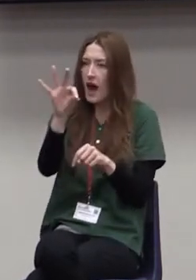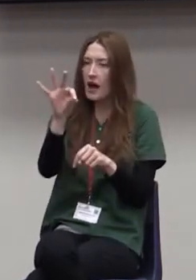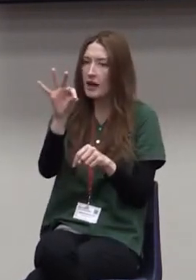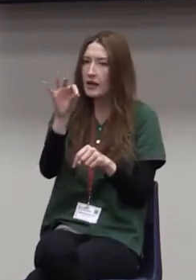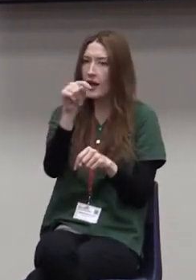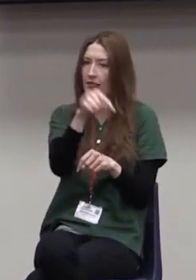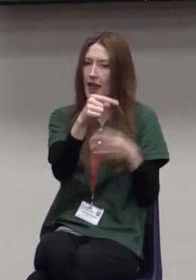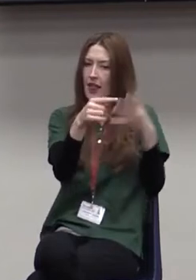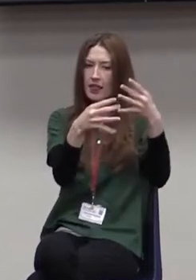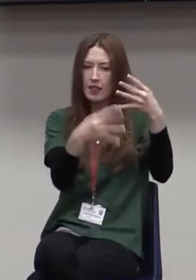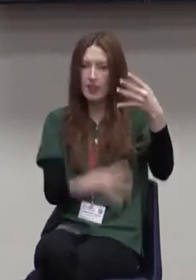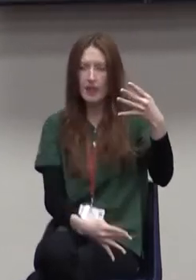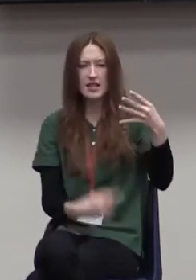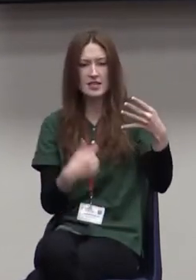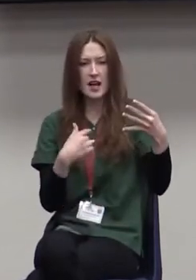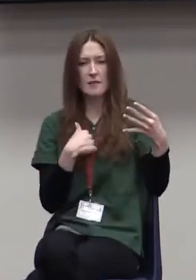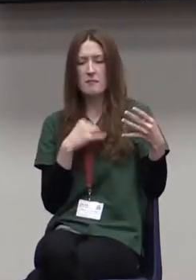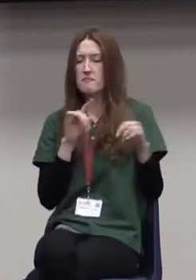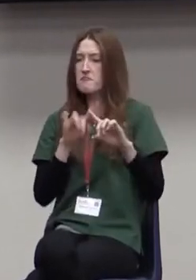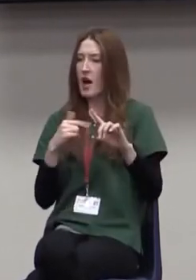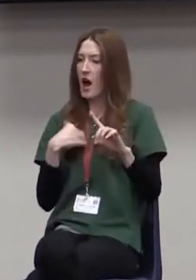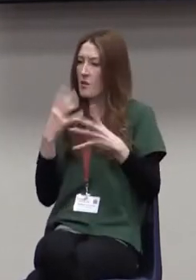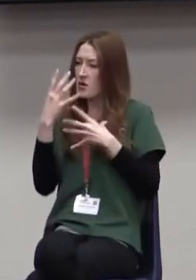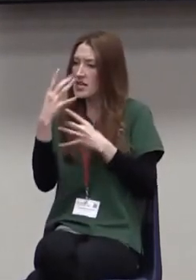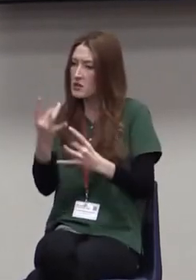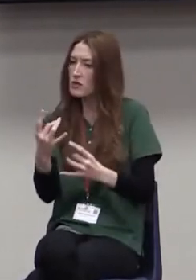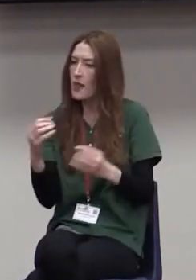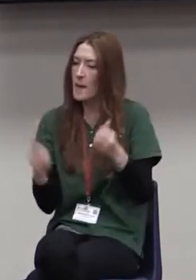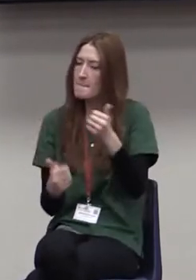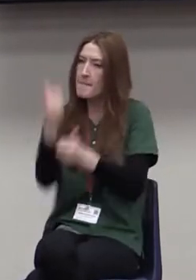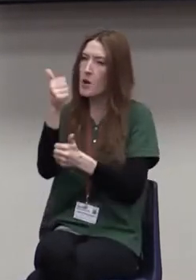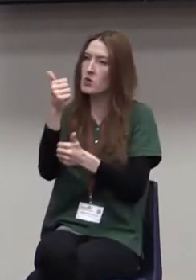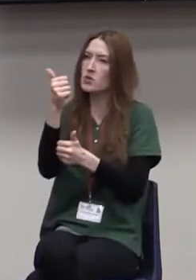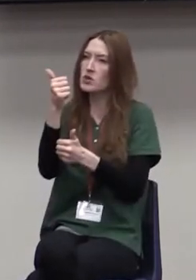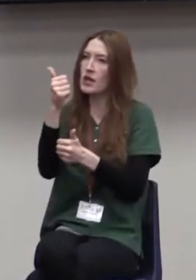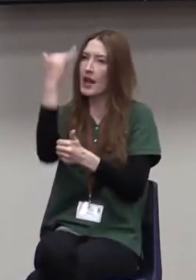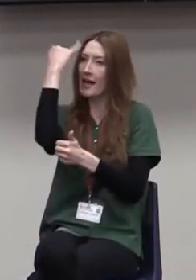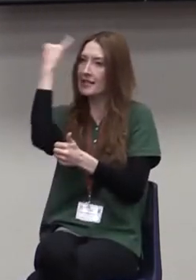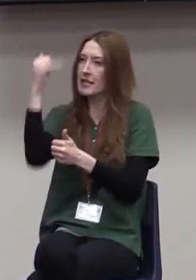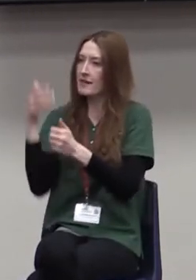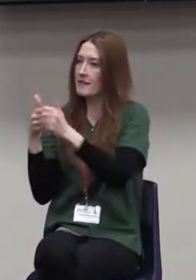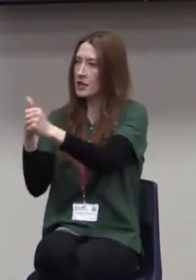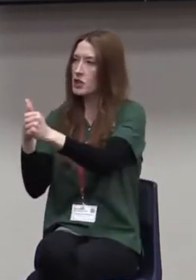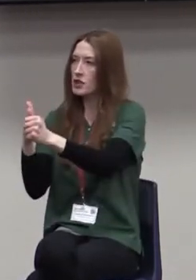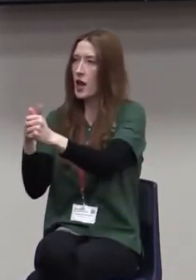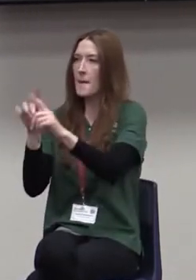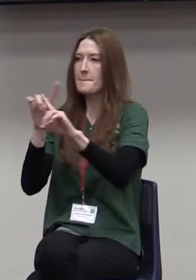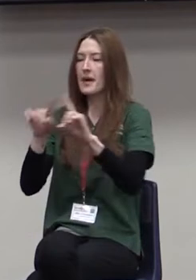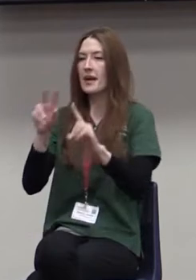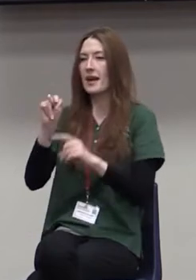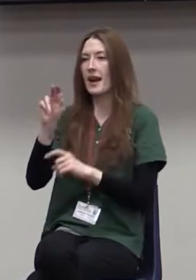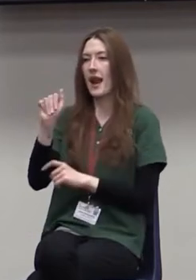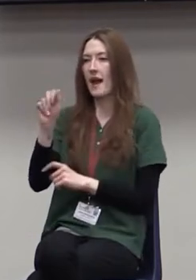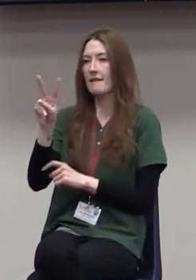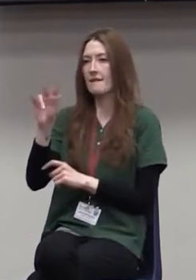one that intrigued me the most when it came to the idea of leadership. And that was the word navigator.